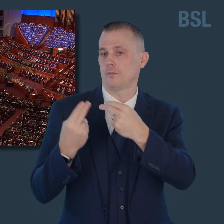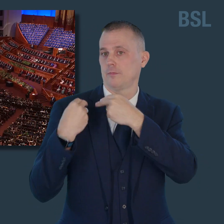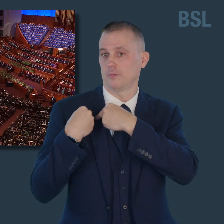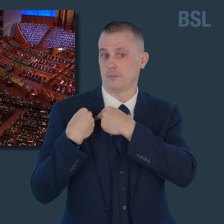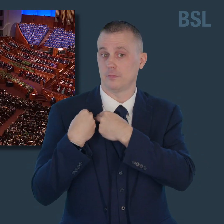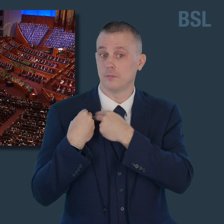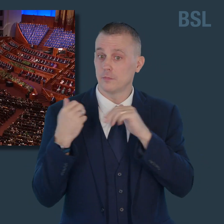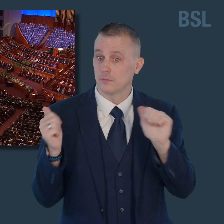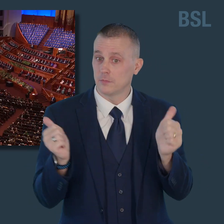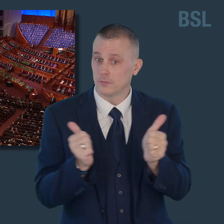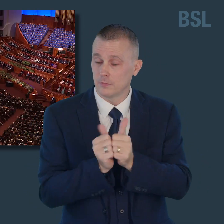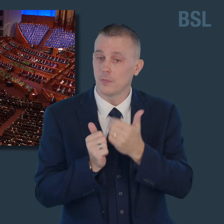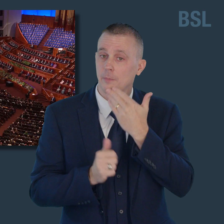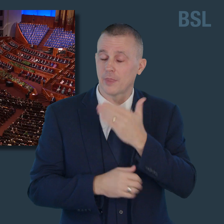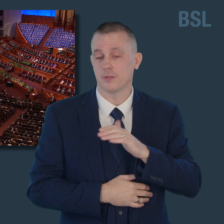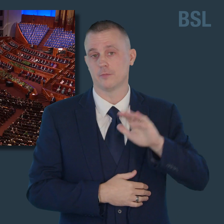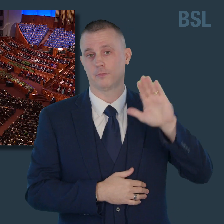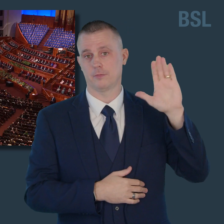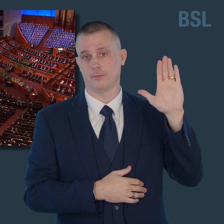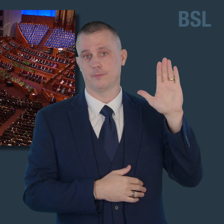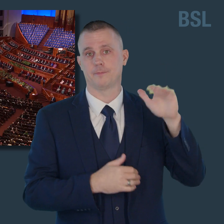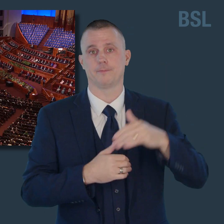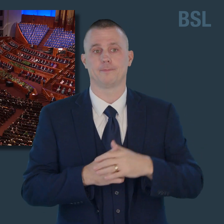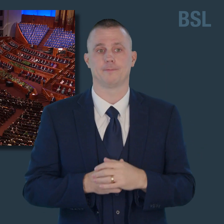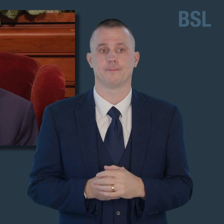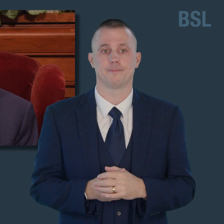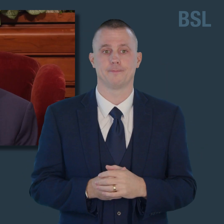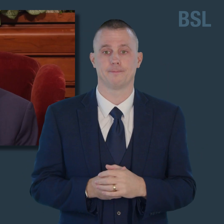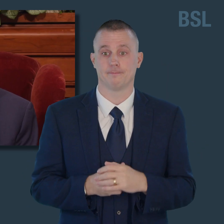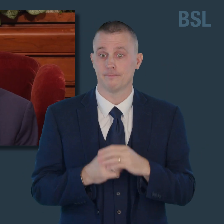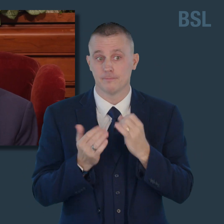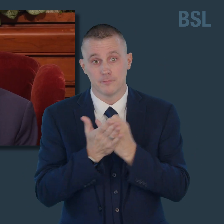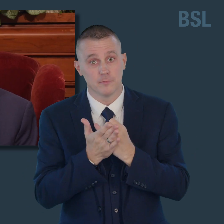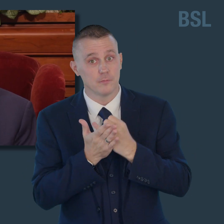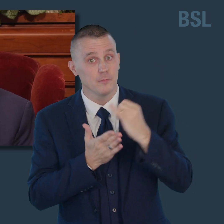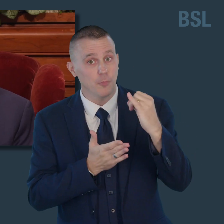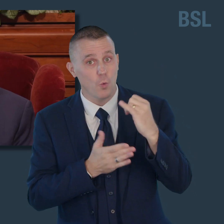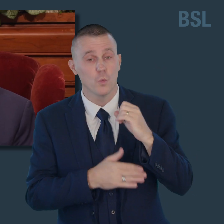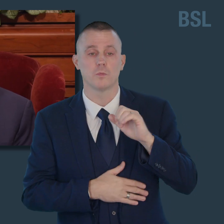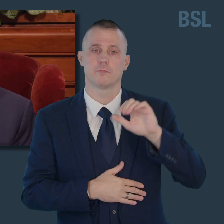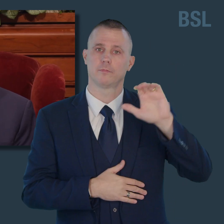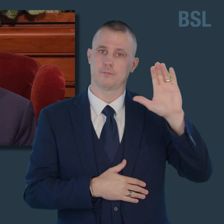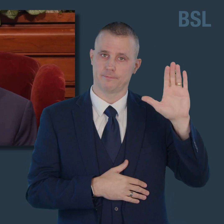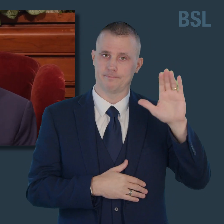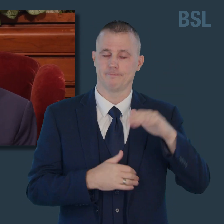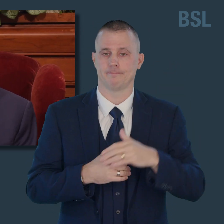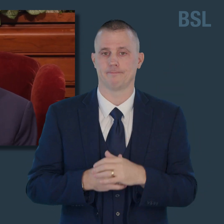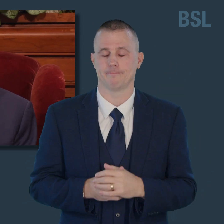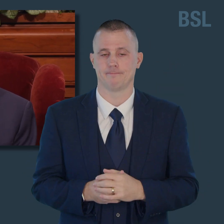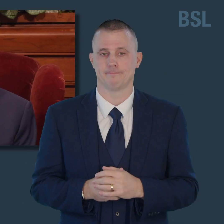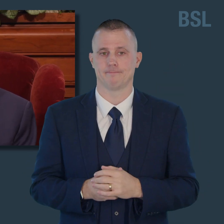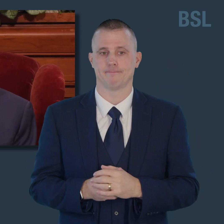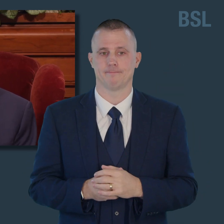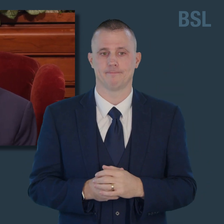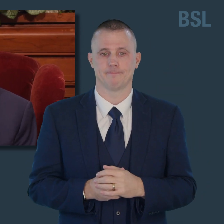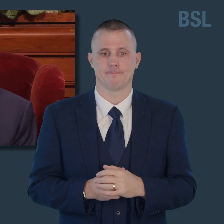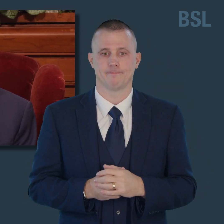Any opposed by the same sign. It is proposed that we sustain the other